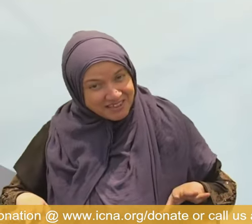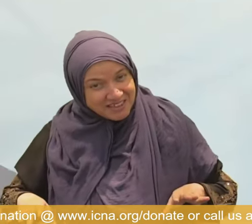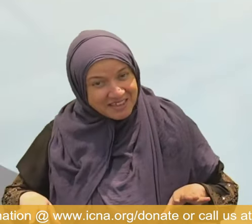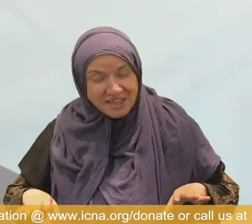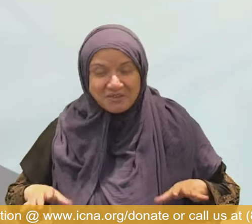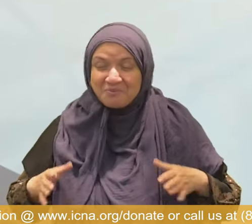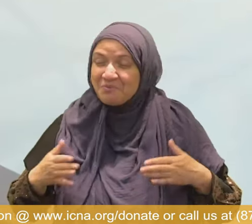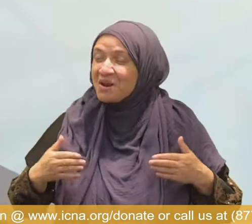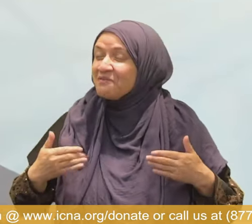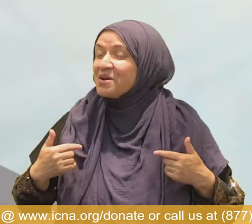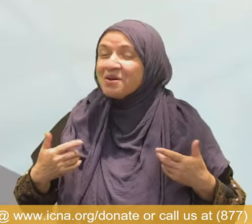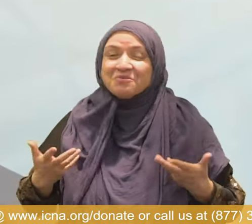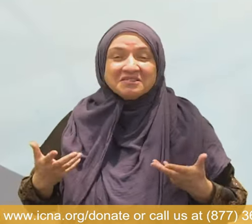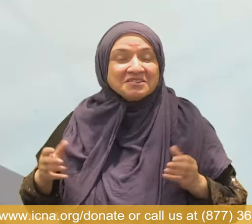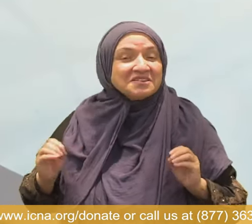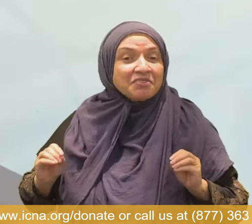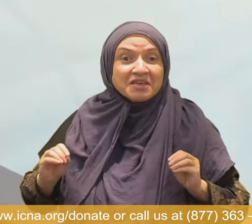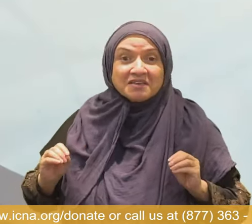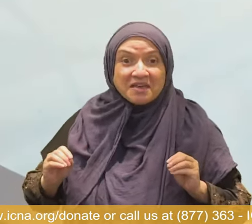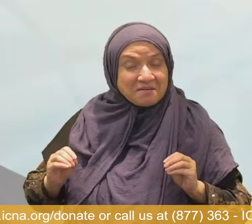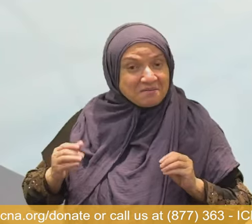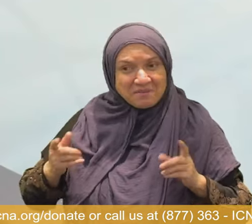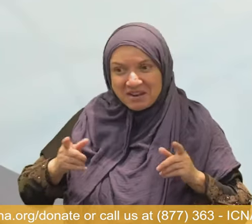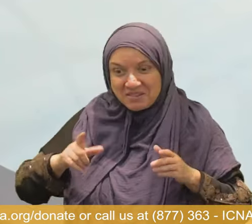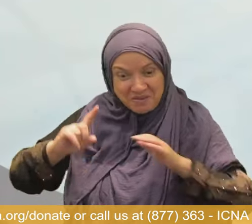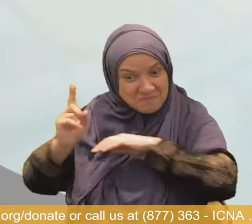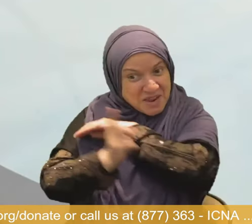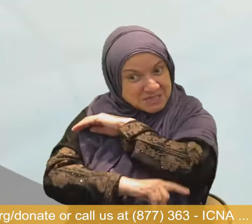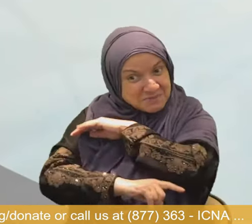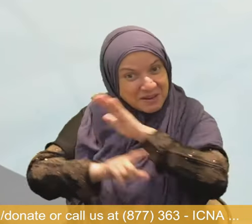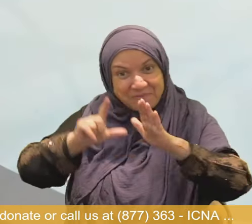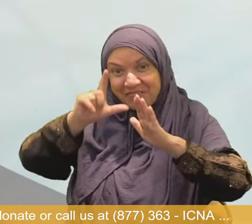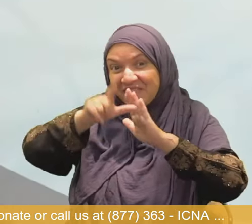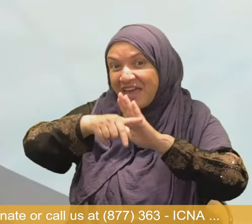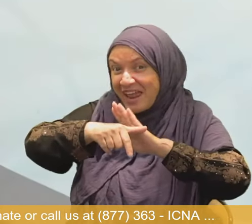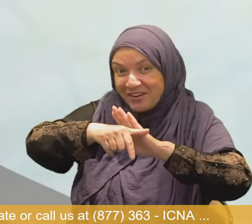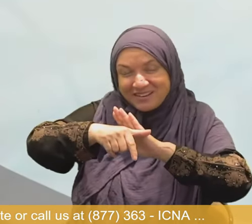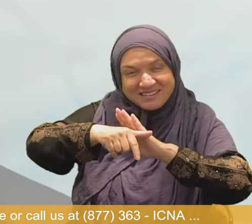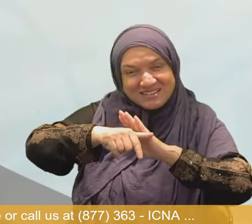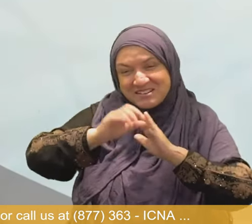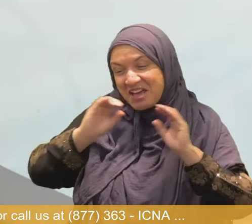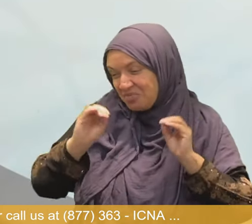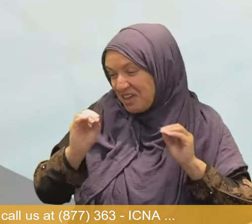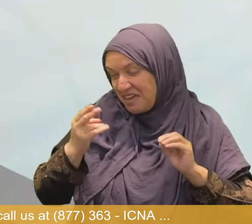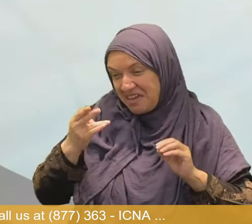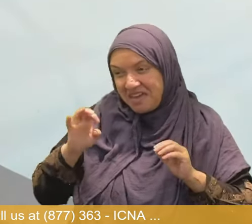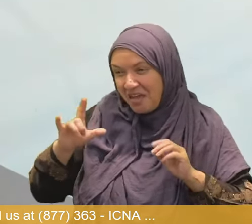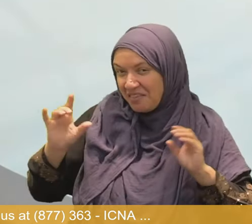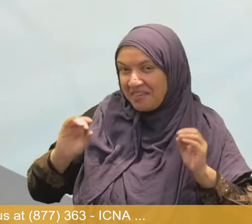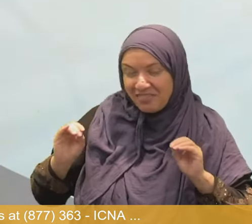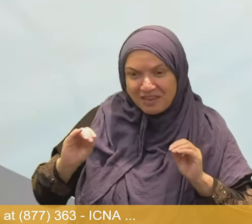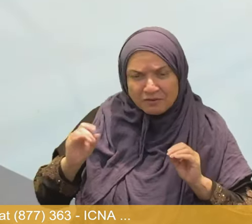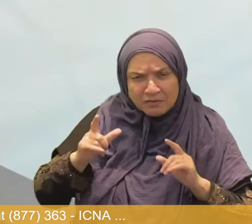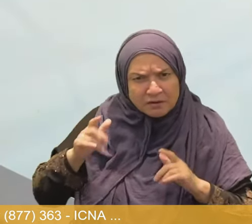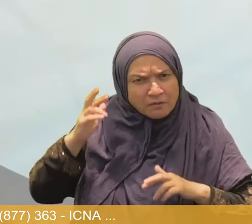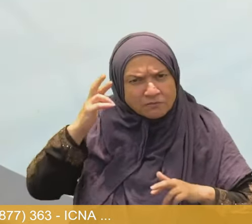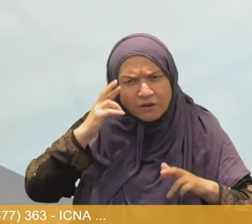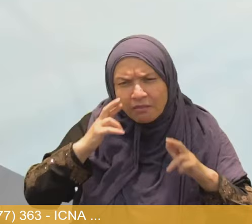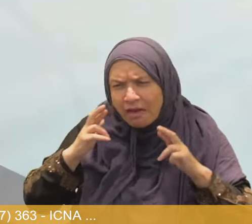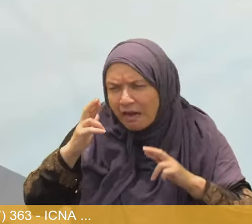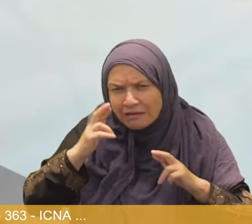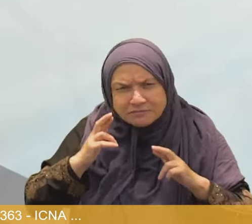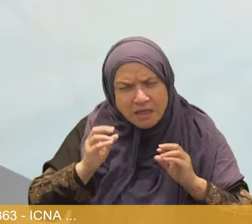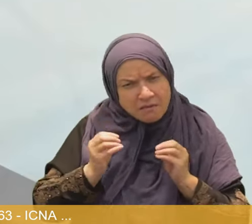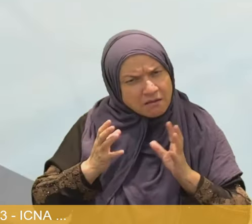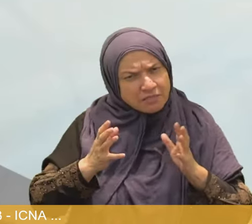control the propaganda, I'm good. The entire mindset of the modern human